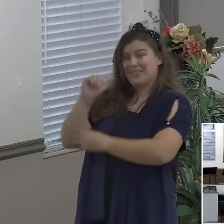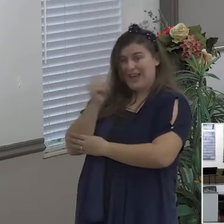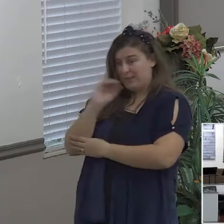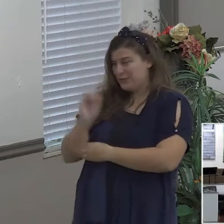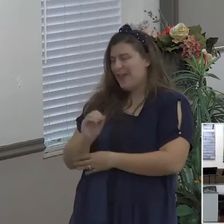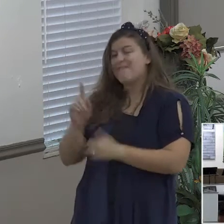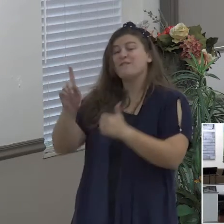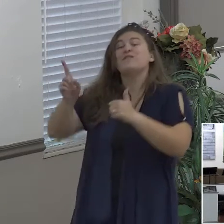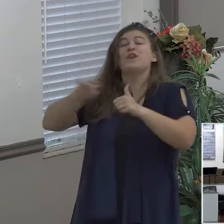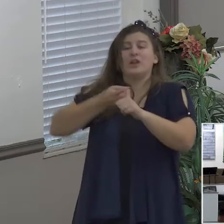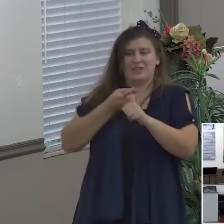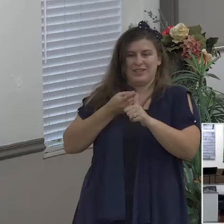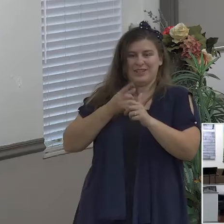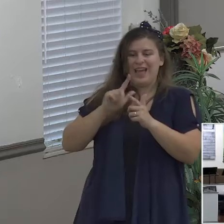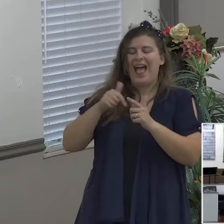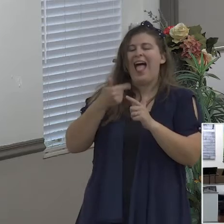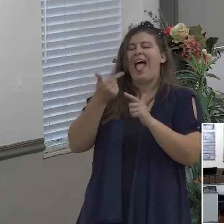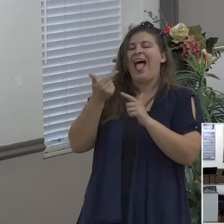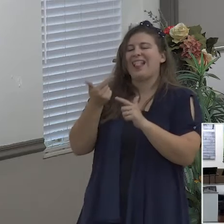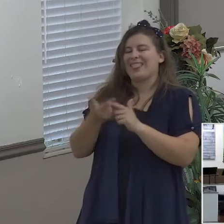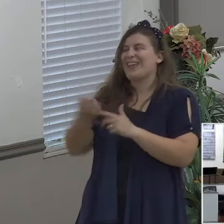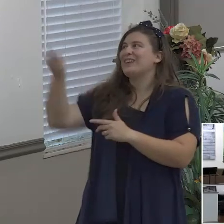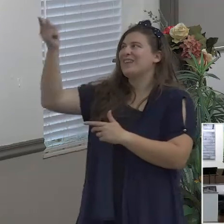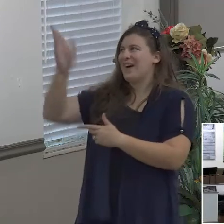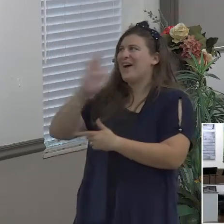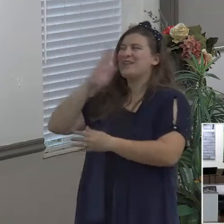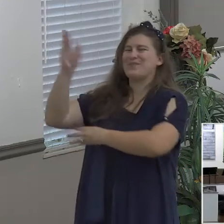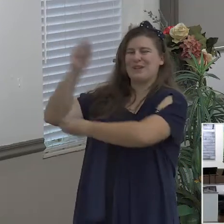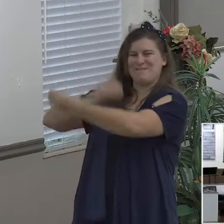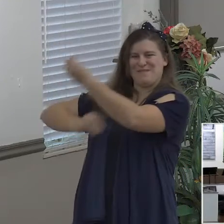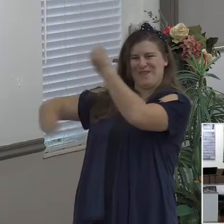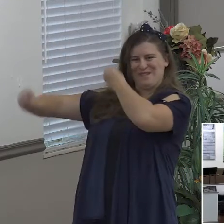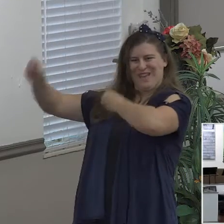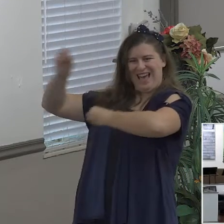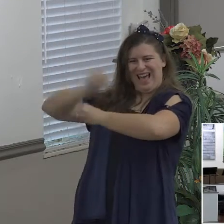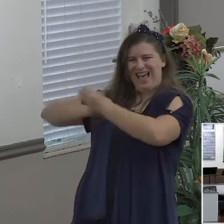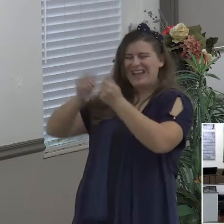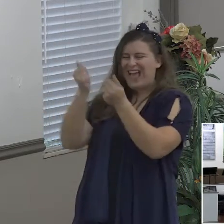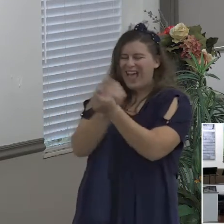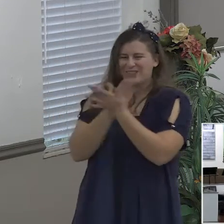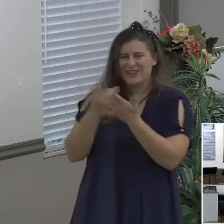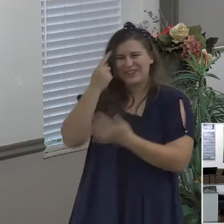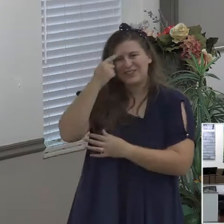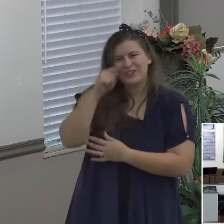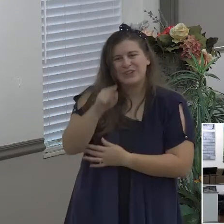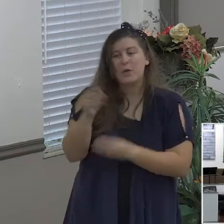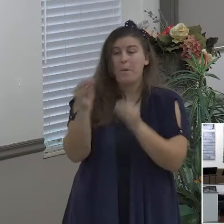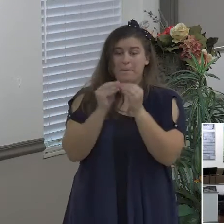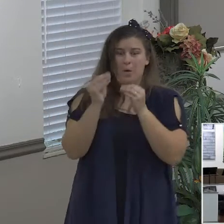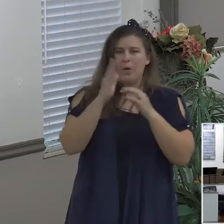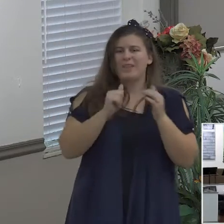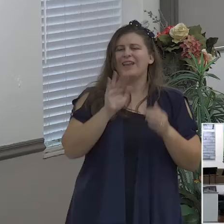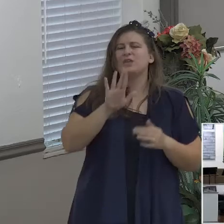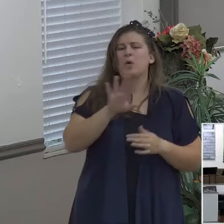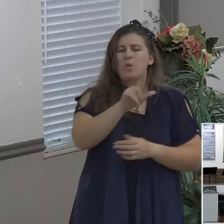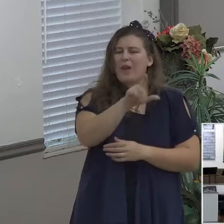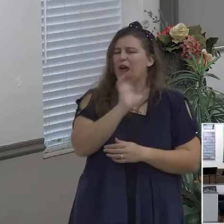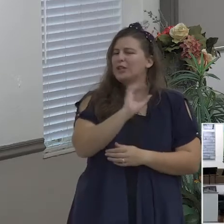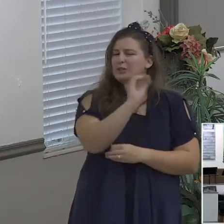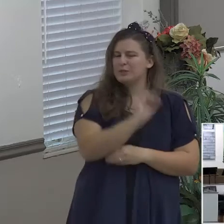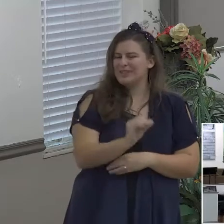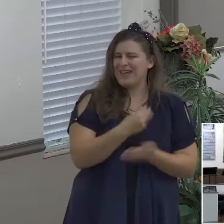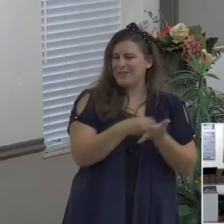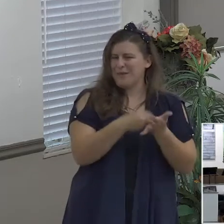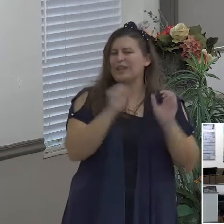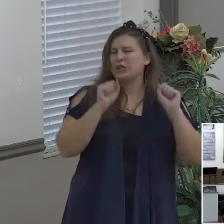will provide more for you than your 100% ever dreamed about taking care of and